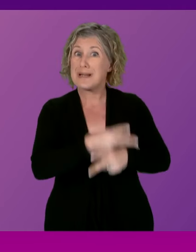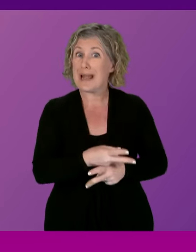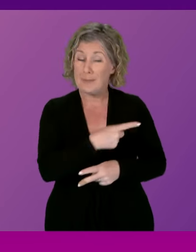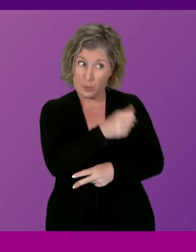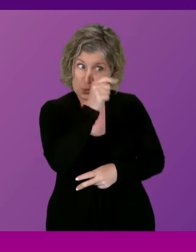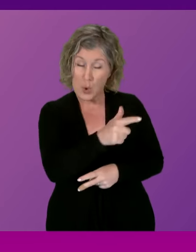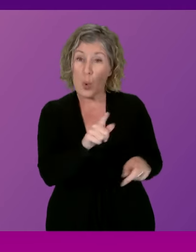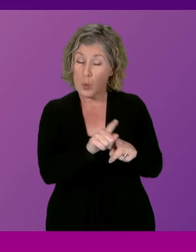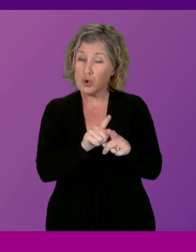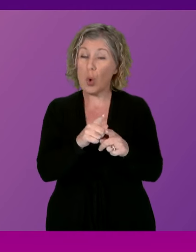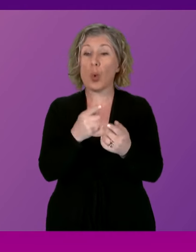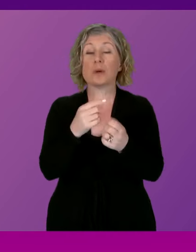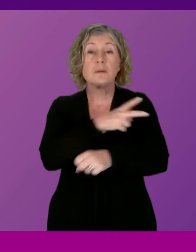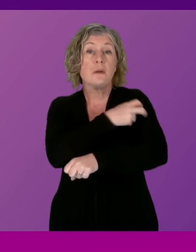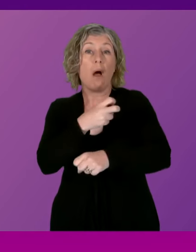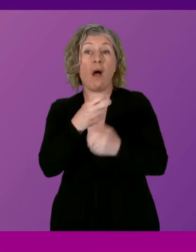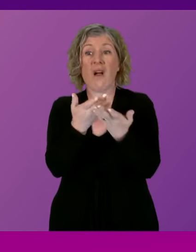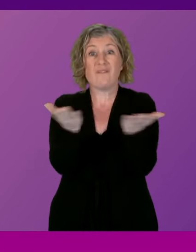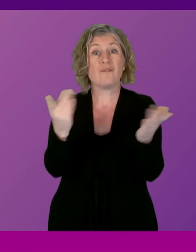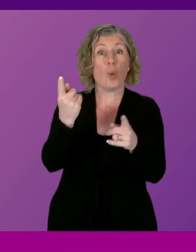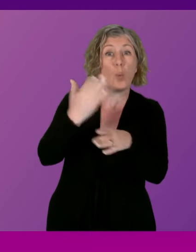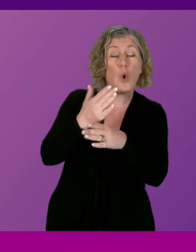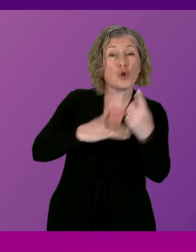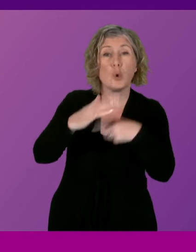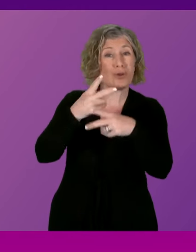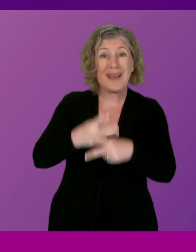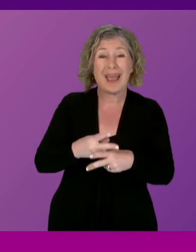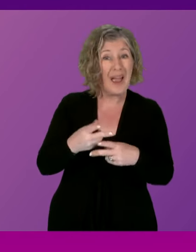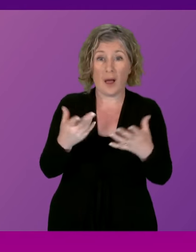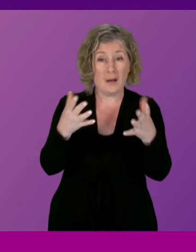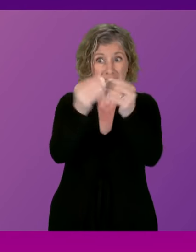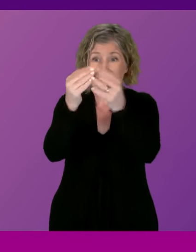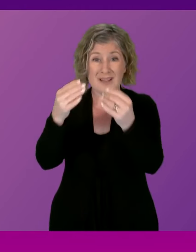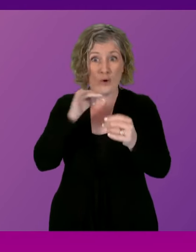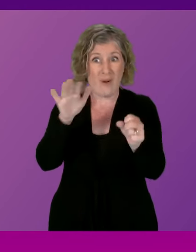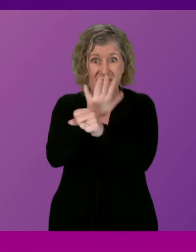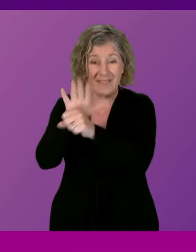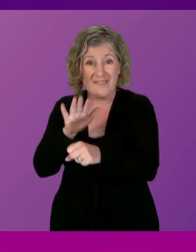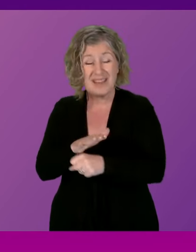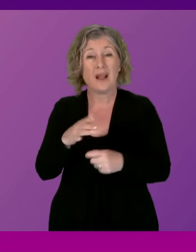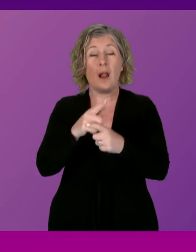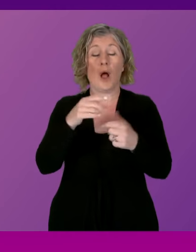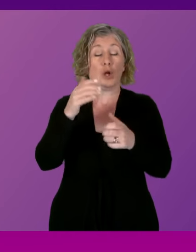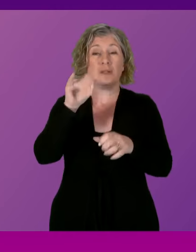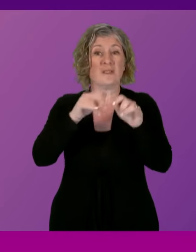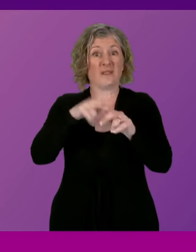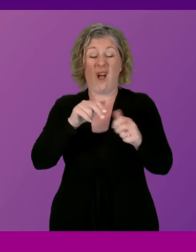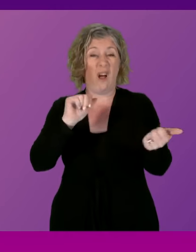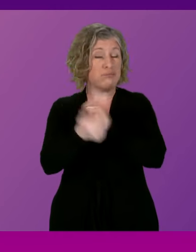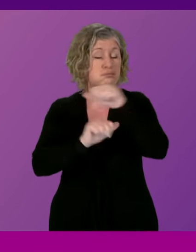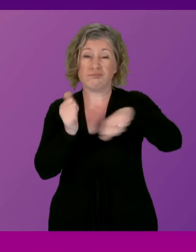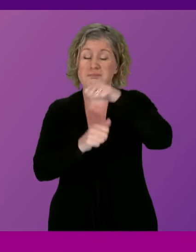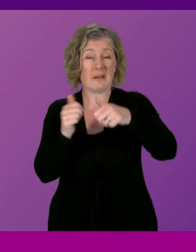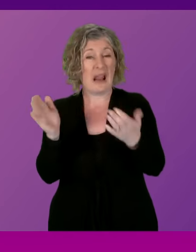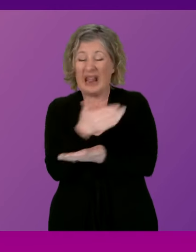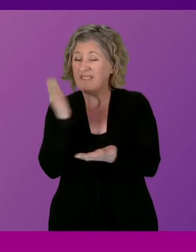vacancies for social care staff are up, turnover is up, some providers are handing back contracts because they're unable